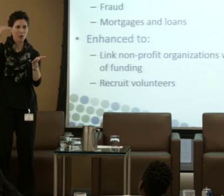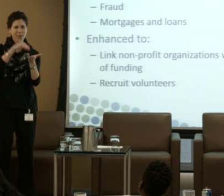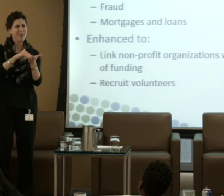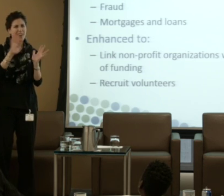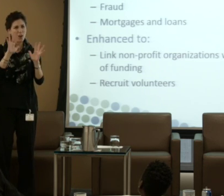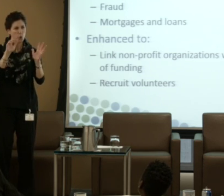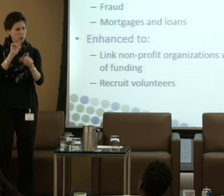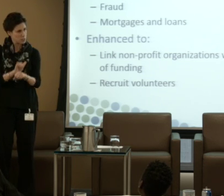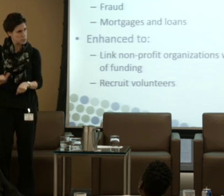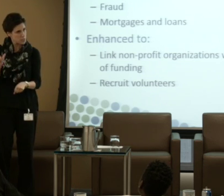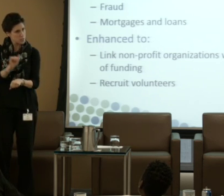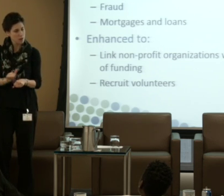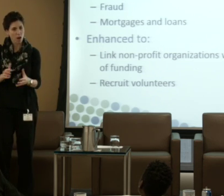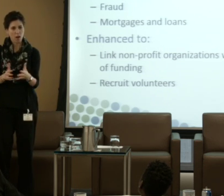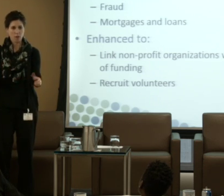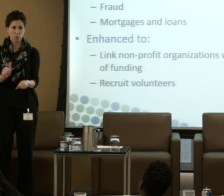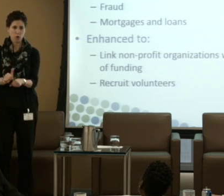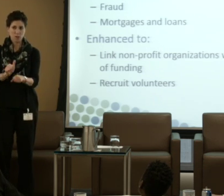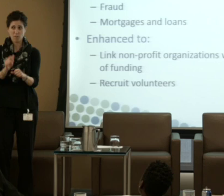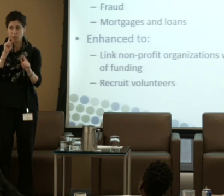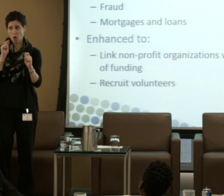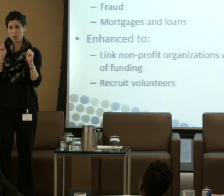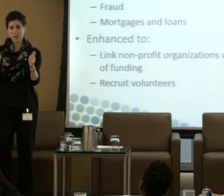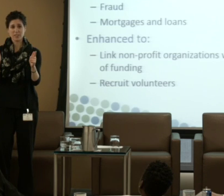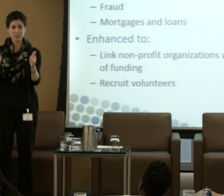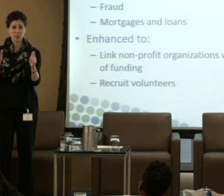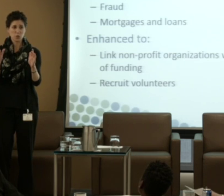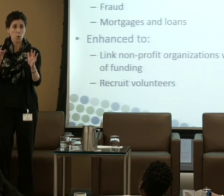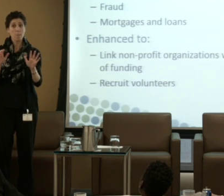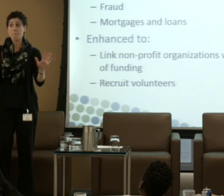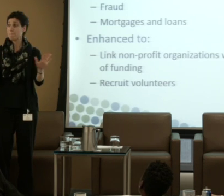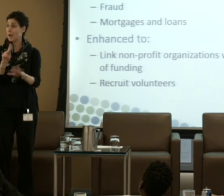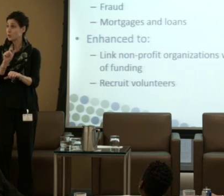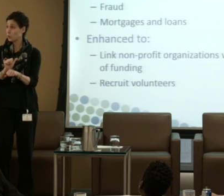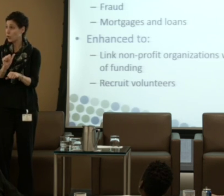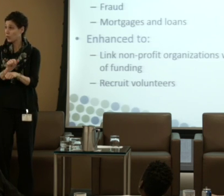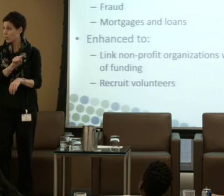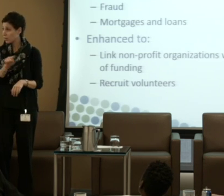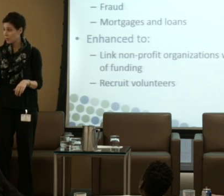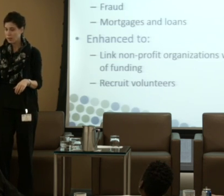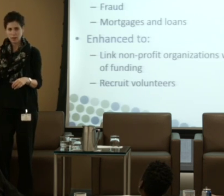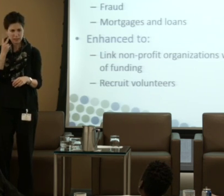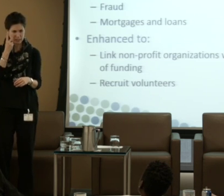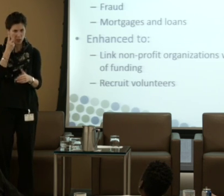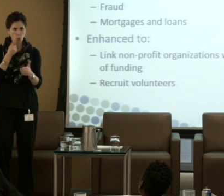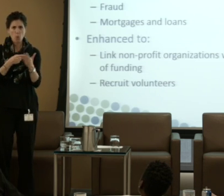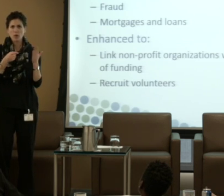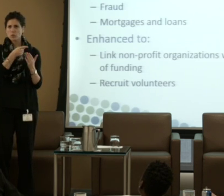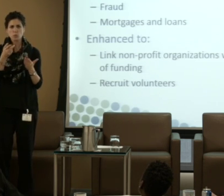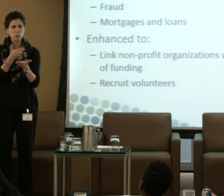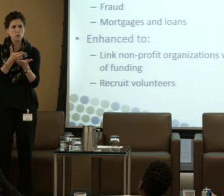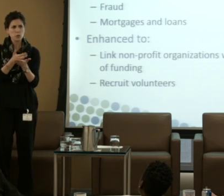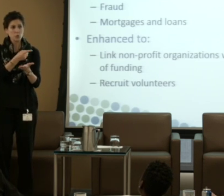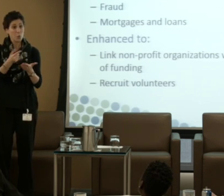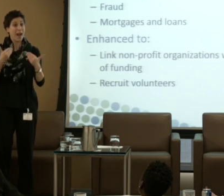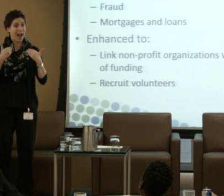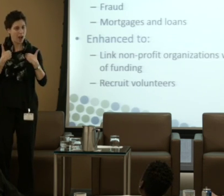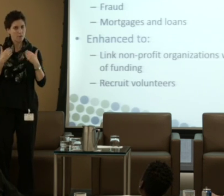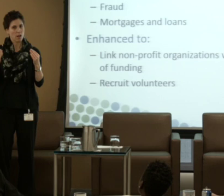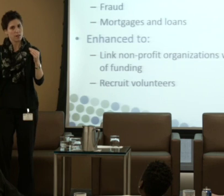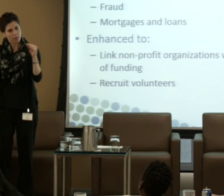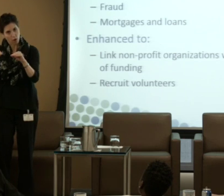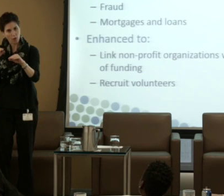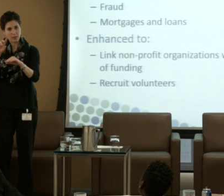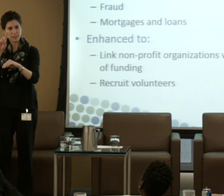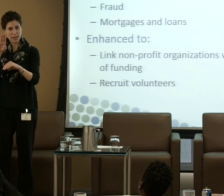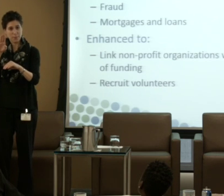all to do when it comes to financial literacy. So when you go back to work, see what resources you can contribute to the database this month.